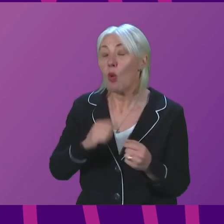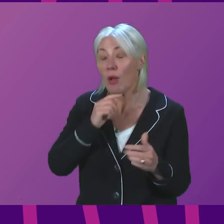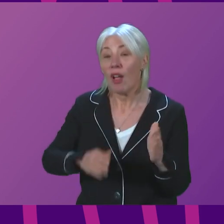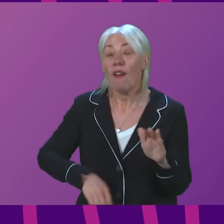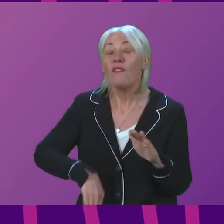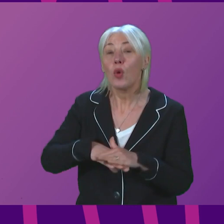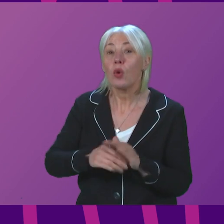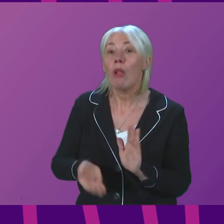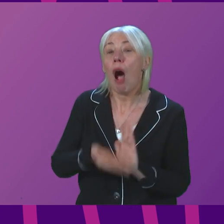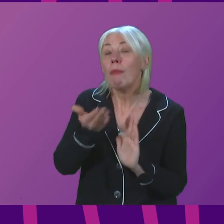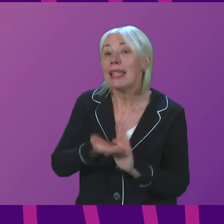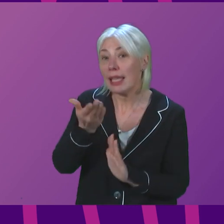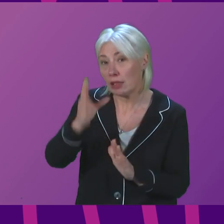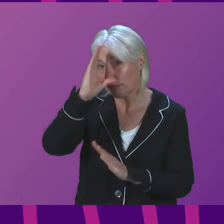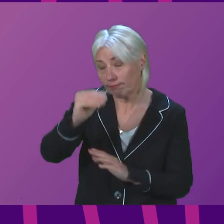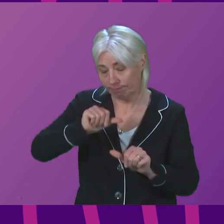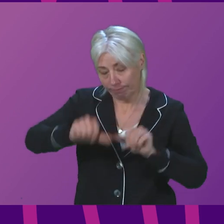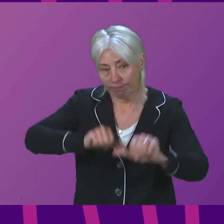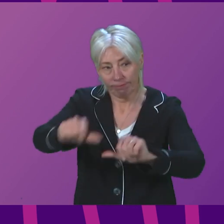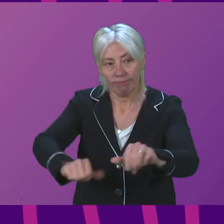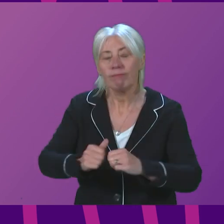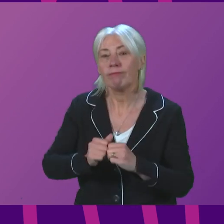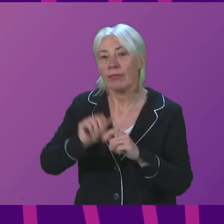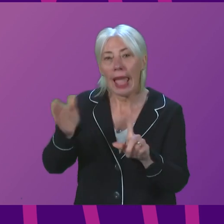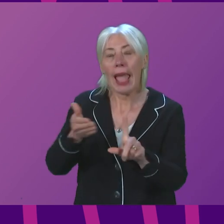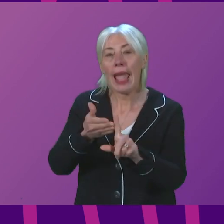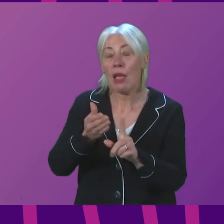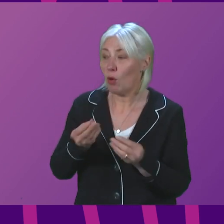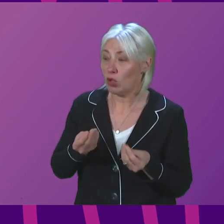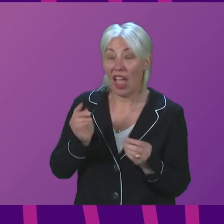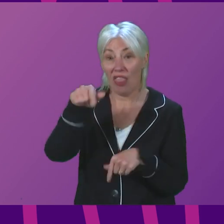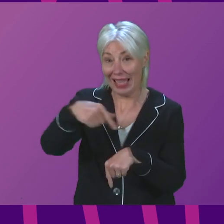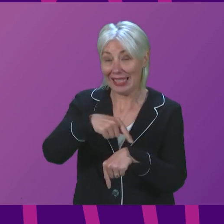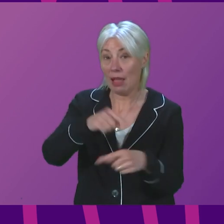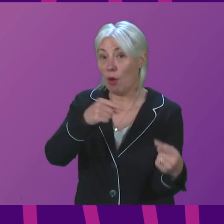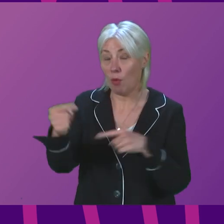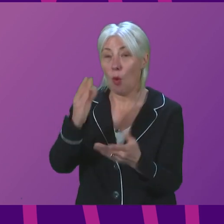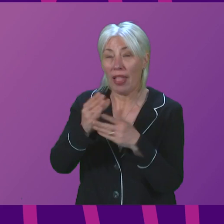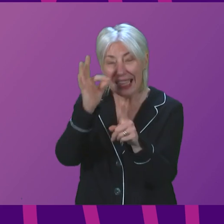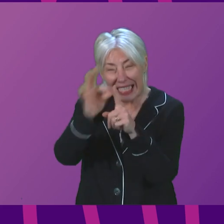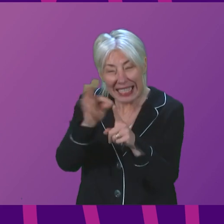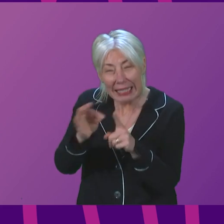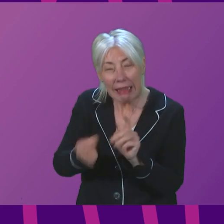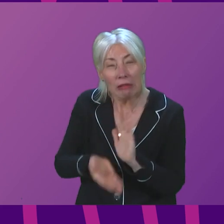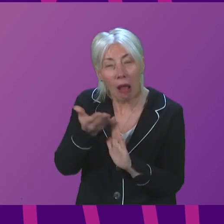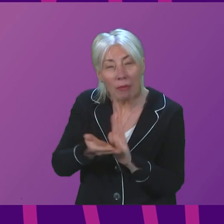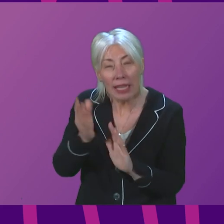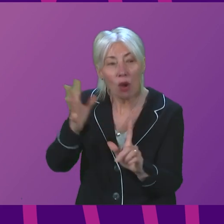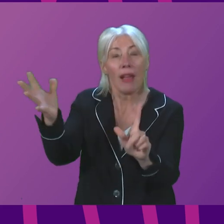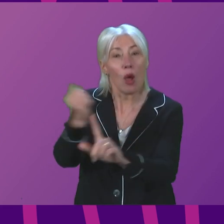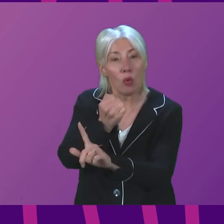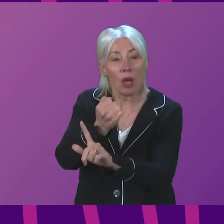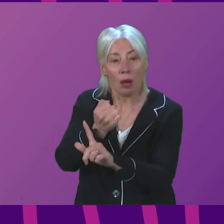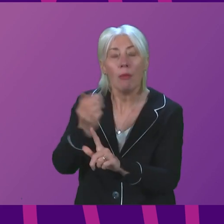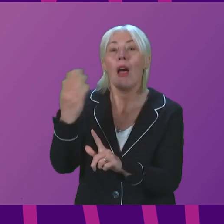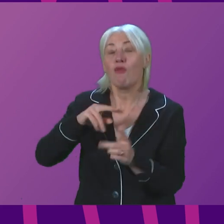update on progress. And the intention is that we can provide Parliament at that time with a detailed update of the outcome of